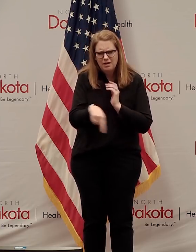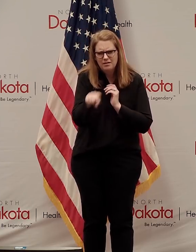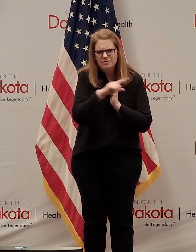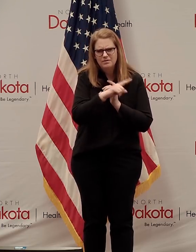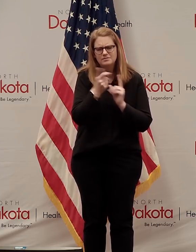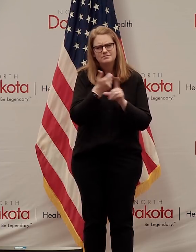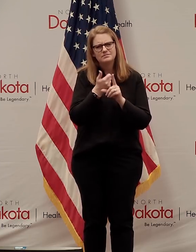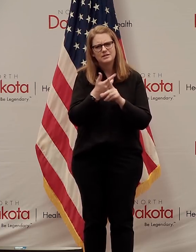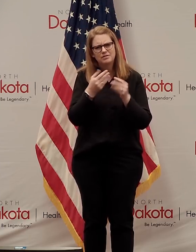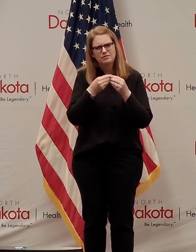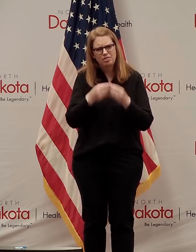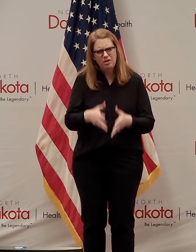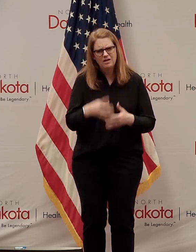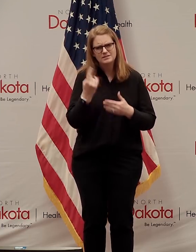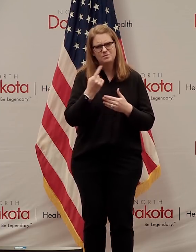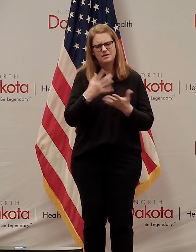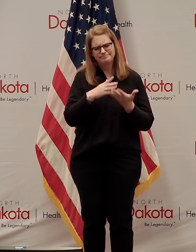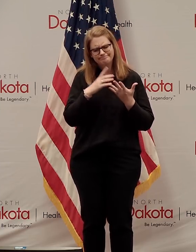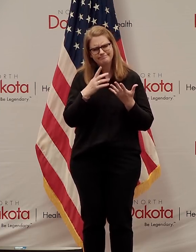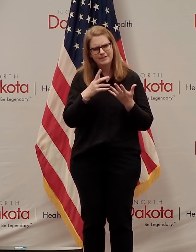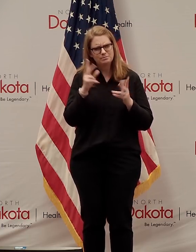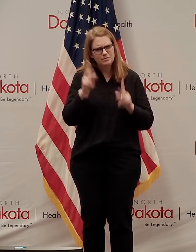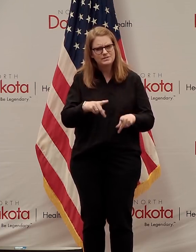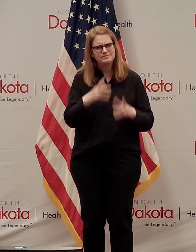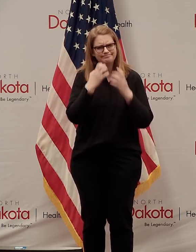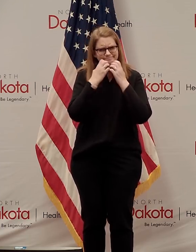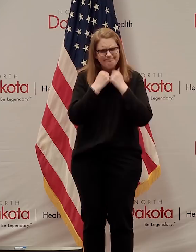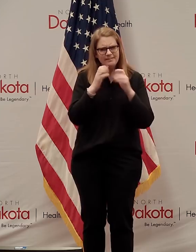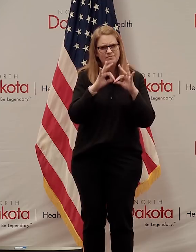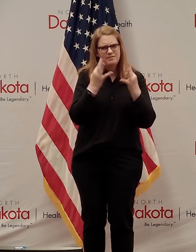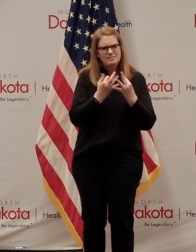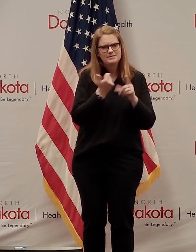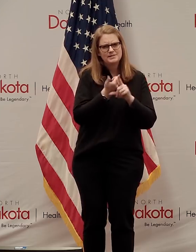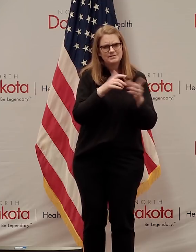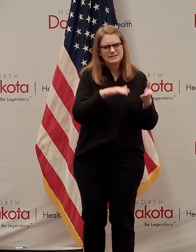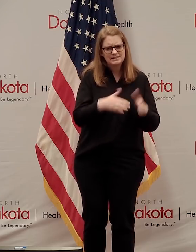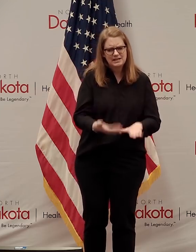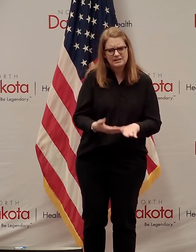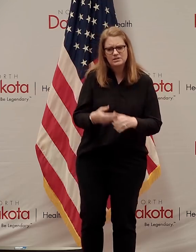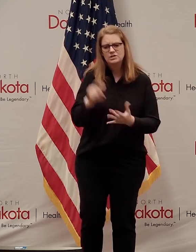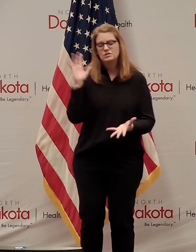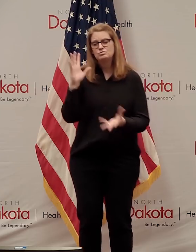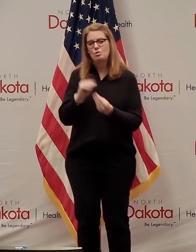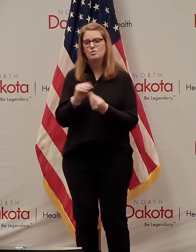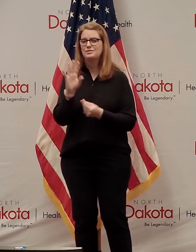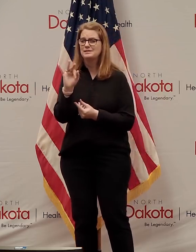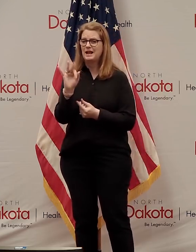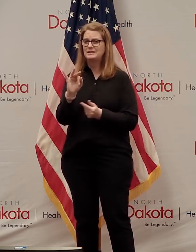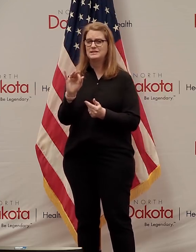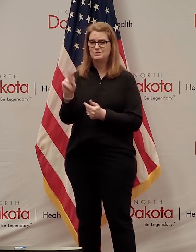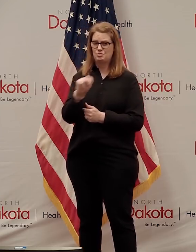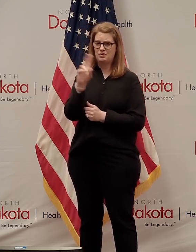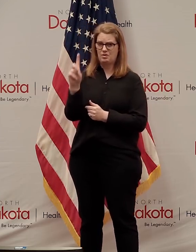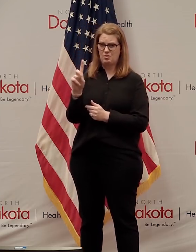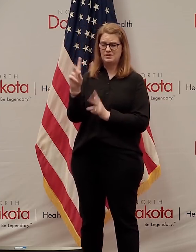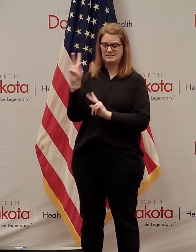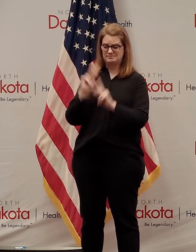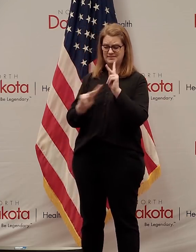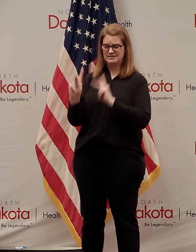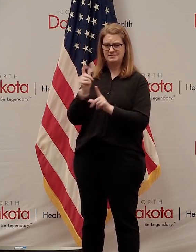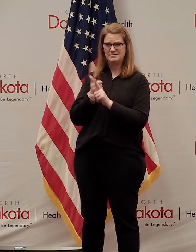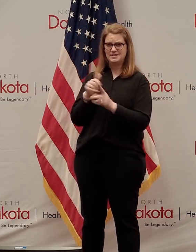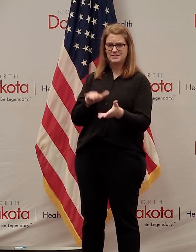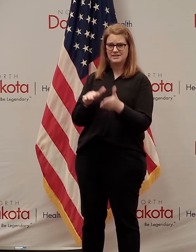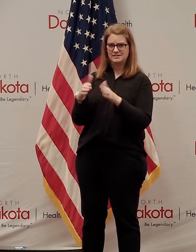lost someone during this pandemic. In total 19 North Dakotans have passed away with